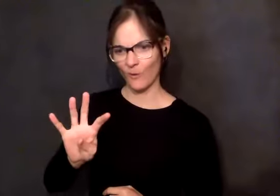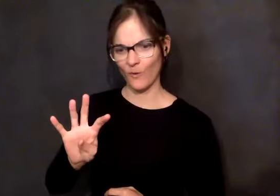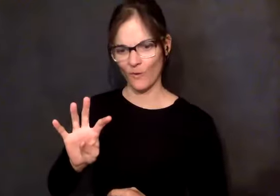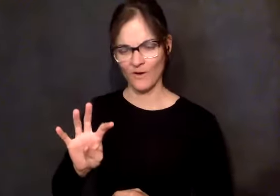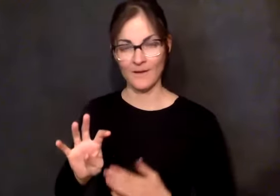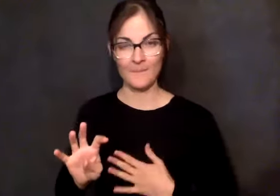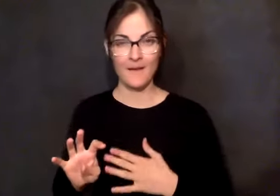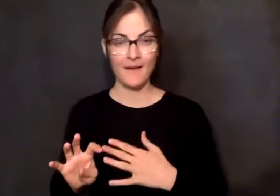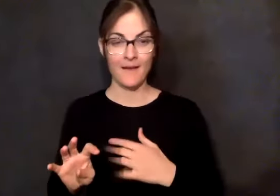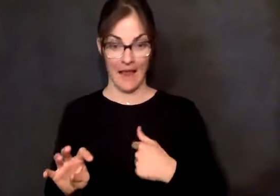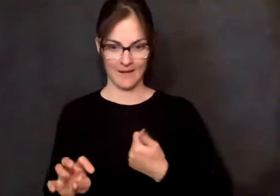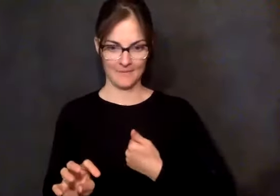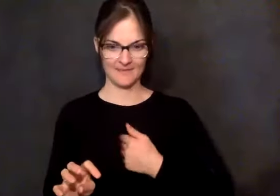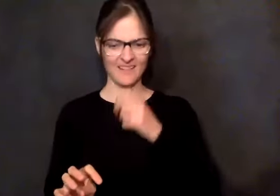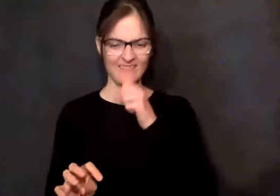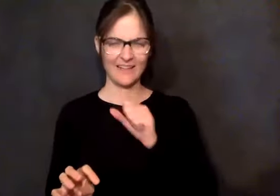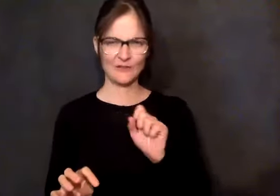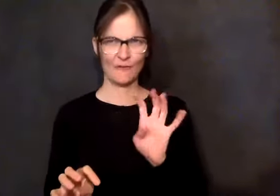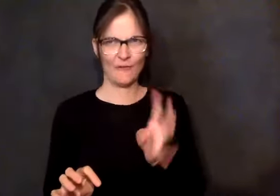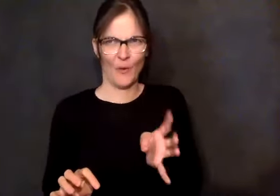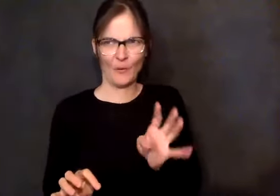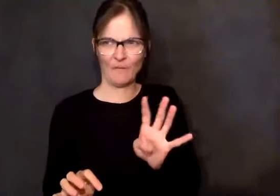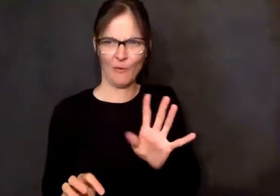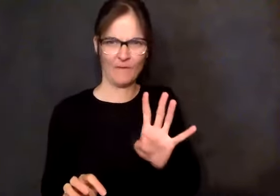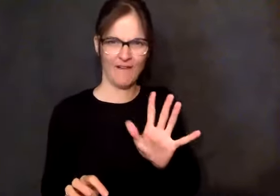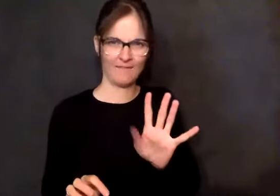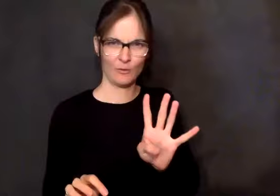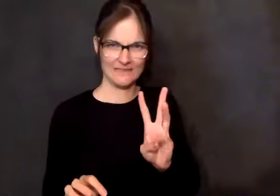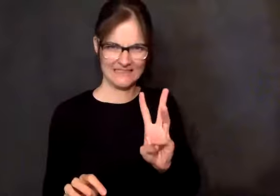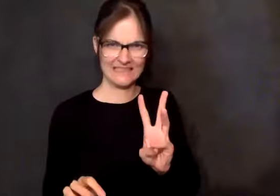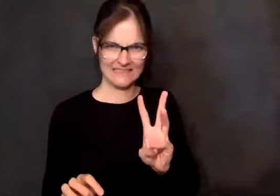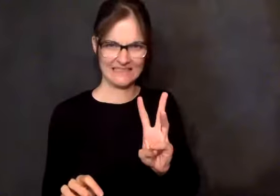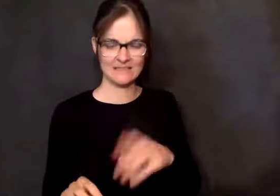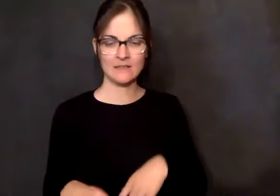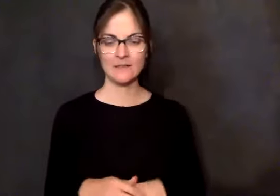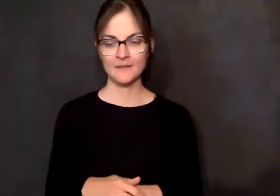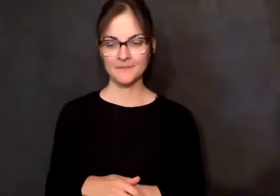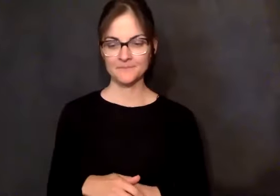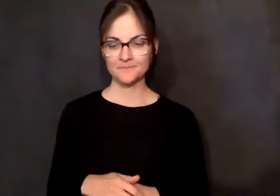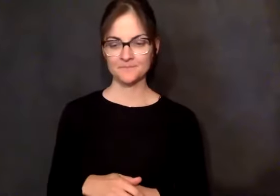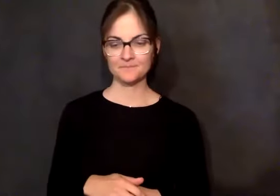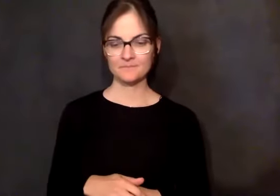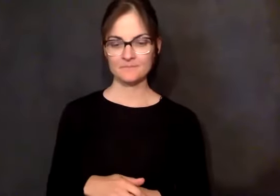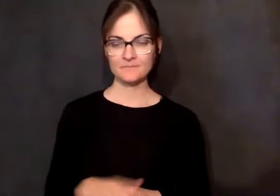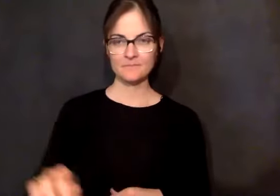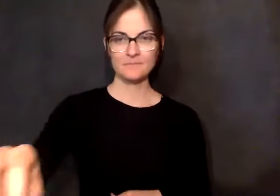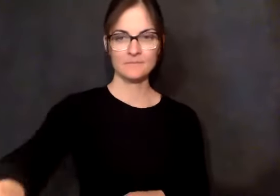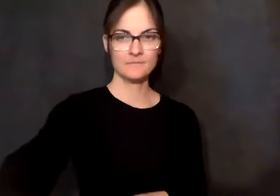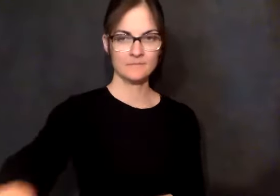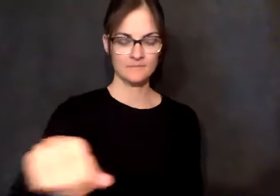40 year old son. They say, Don, you come up? He said, no. I said, I'm to go down with Rick. I forgot of that.